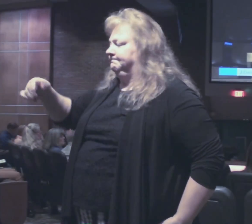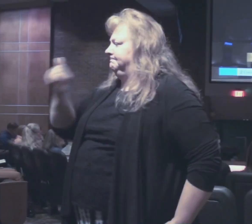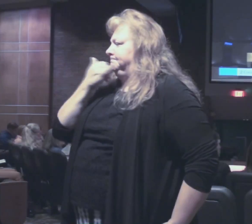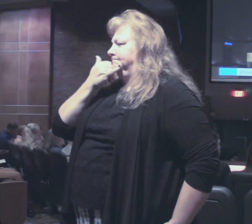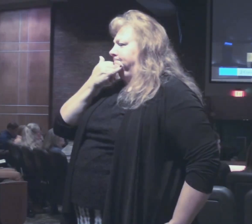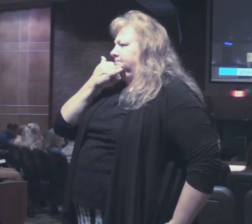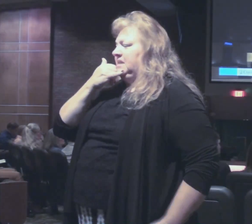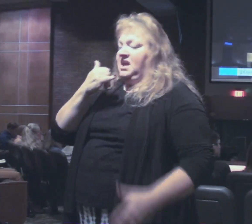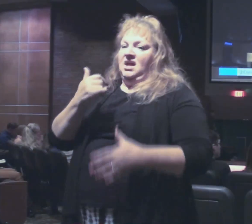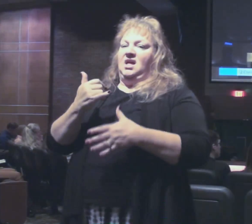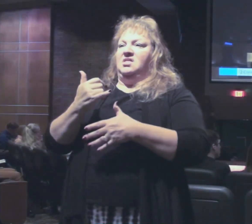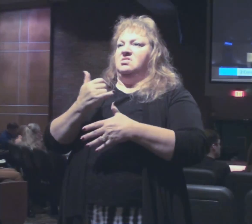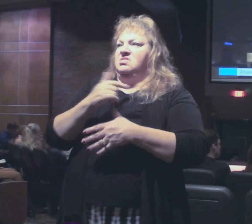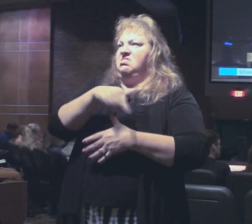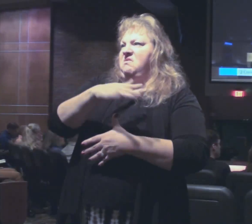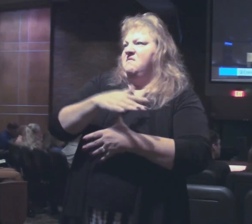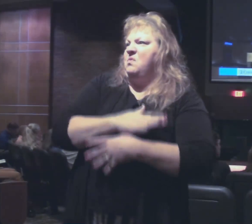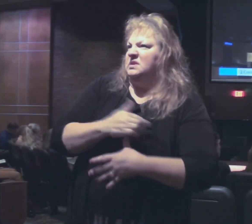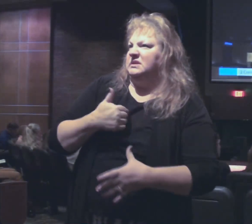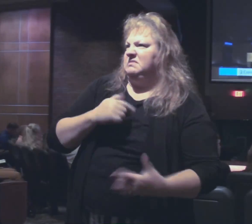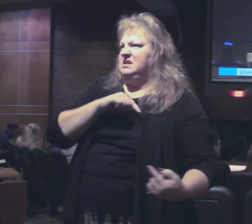They're forcing me to do it.